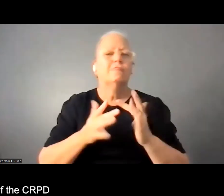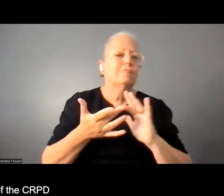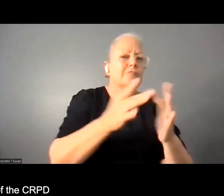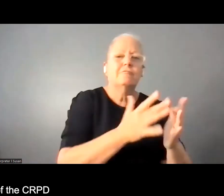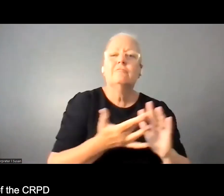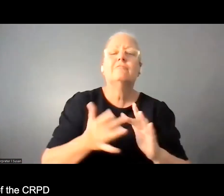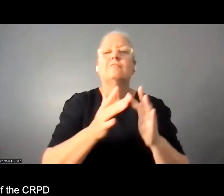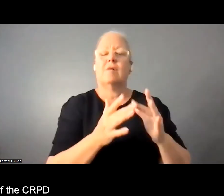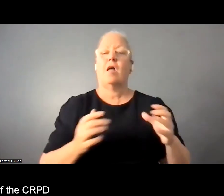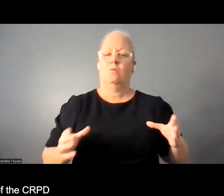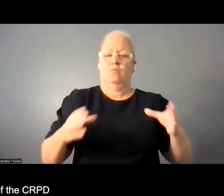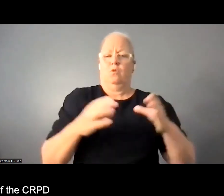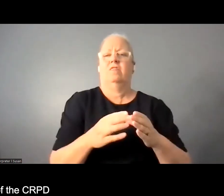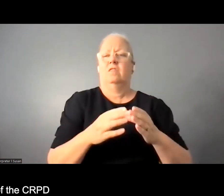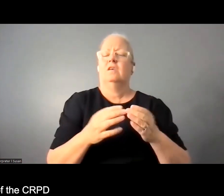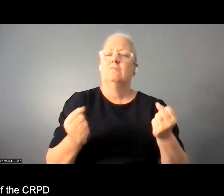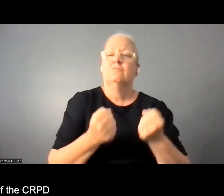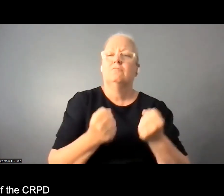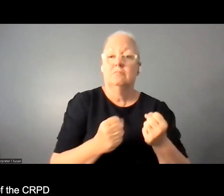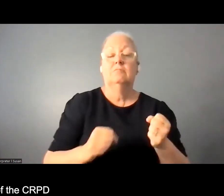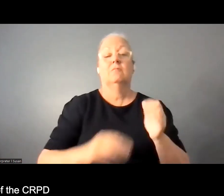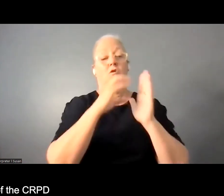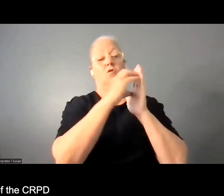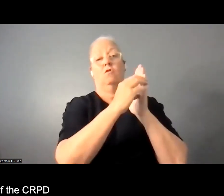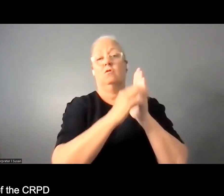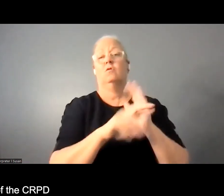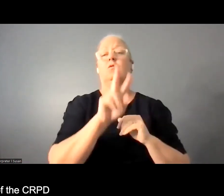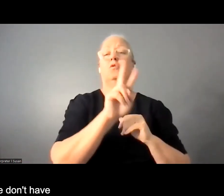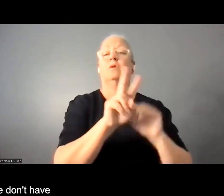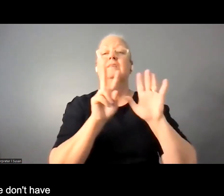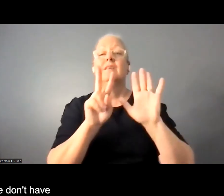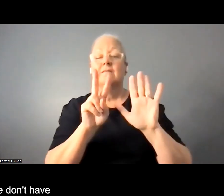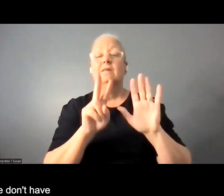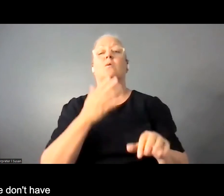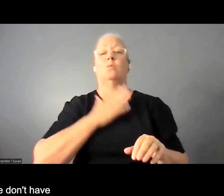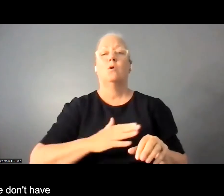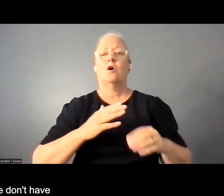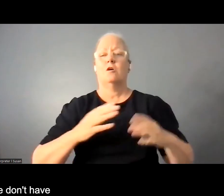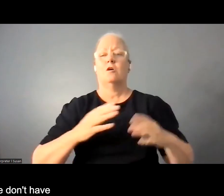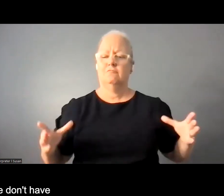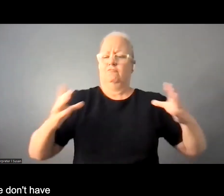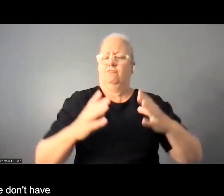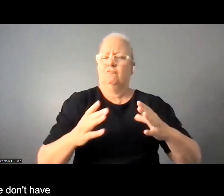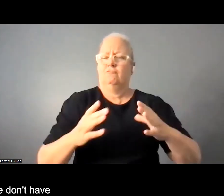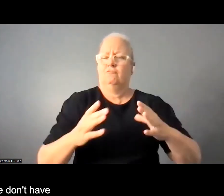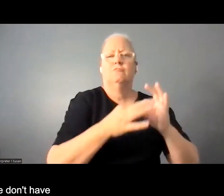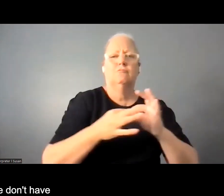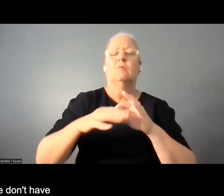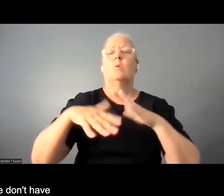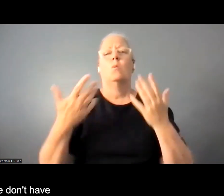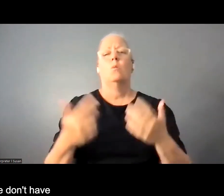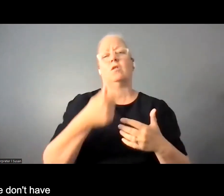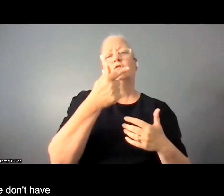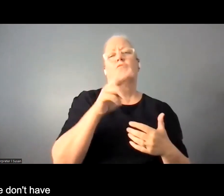and article 27 of the crpd talks about collectivization trade unions and although we don't have that